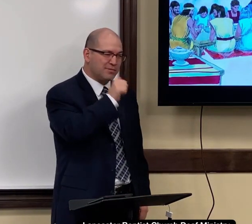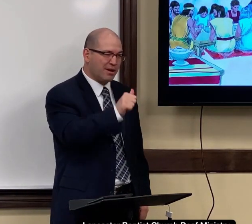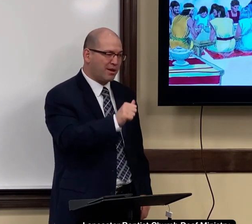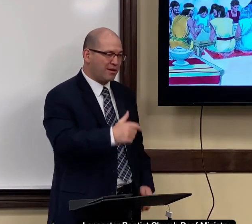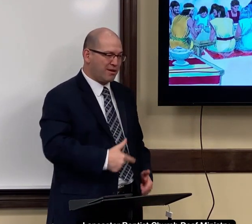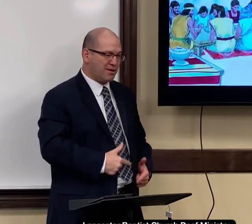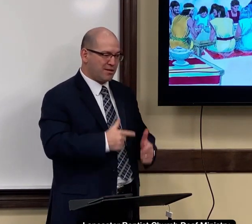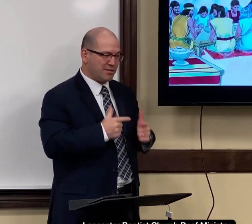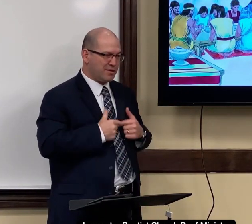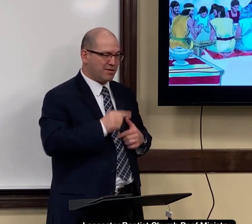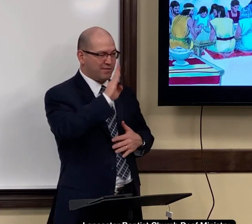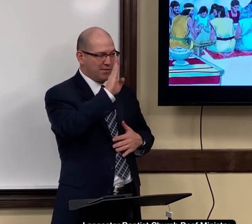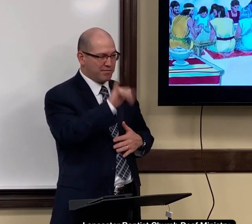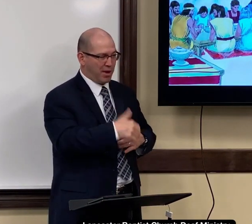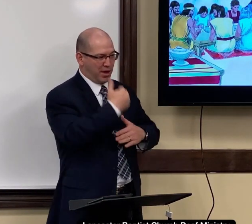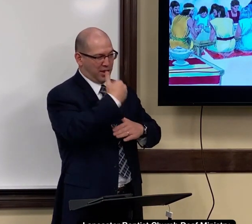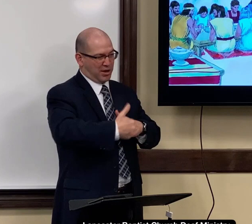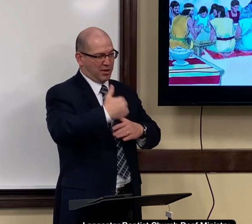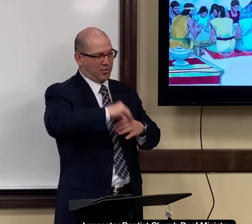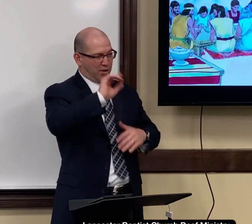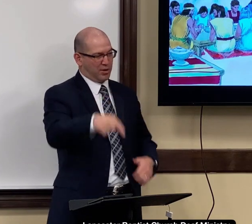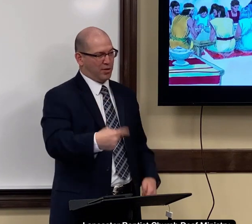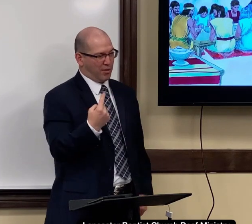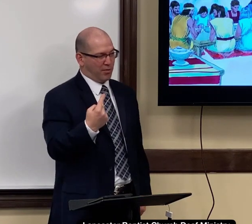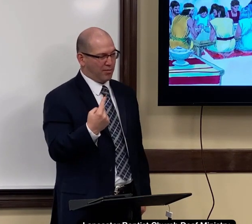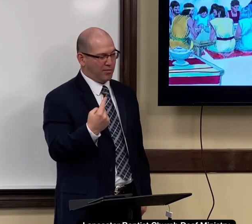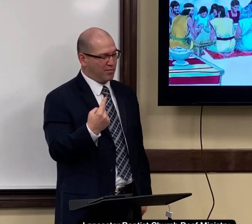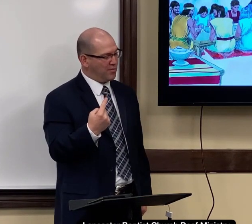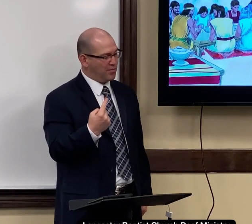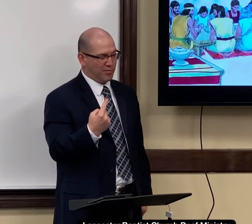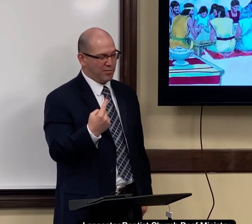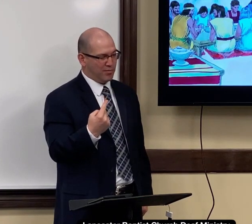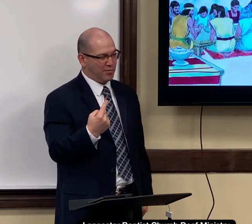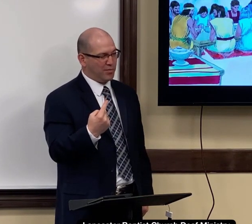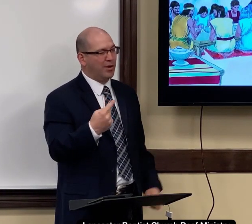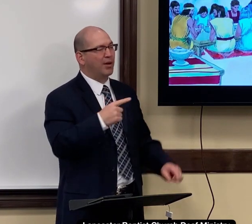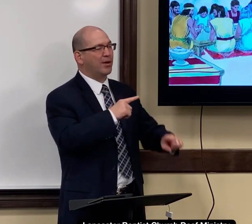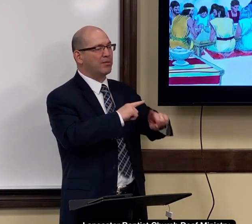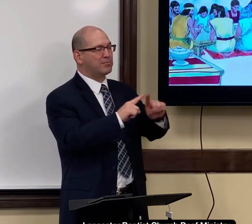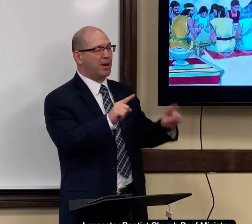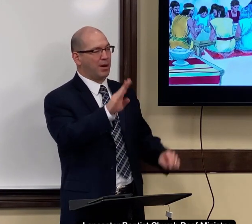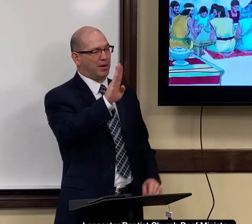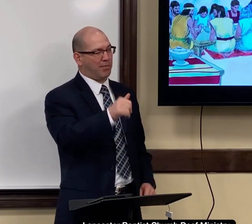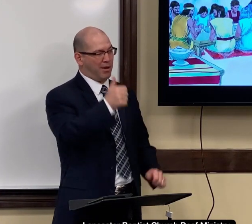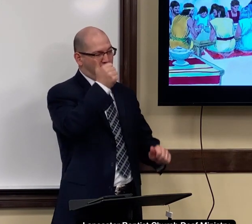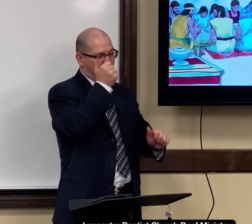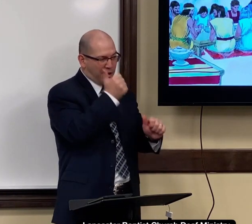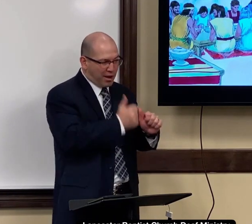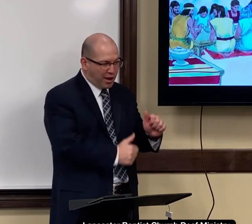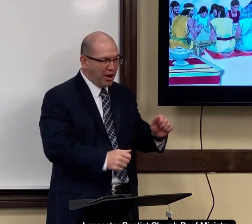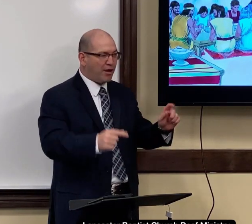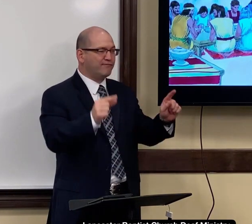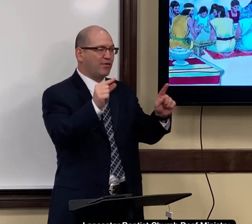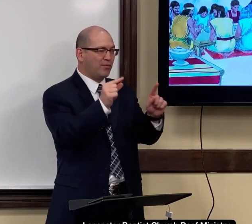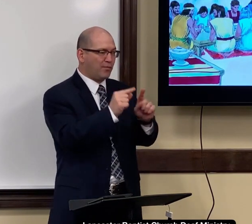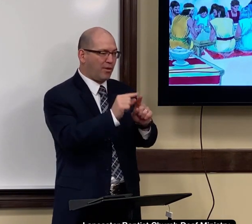The Bible says that man must not live by bread alone, but by every word